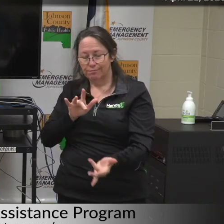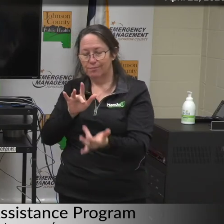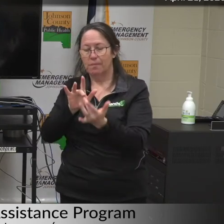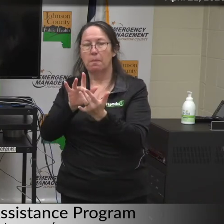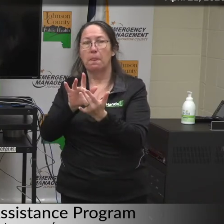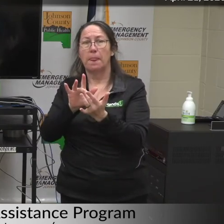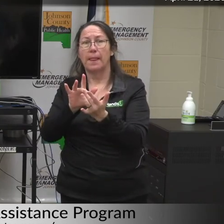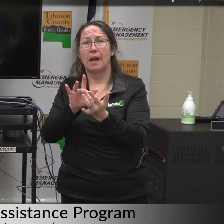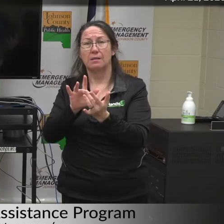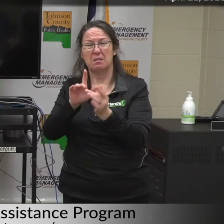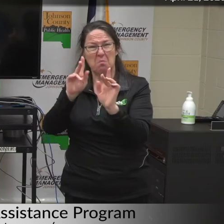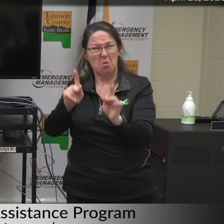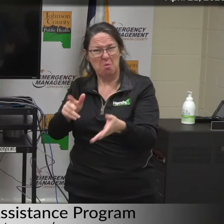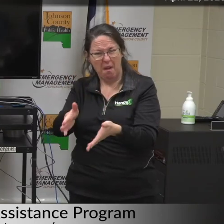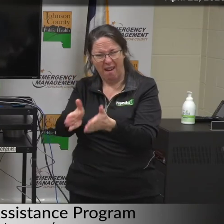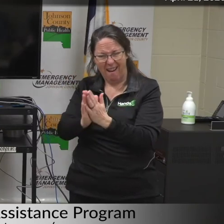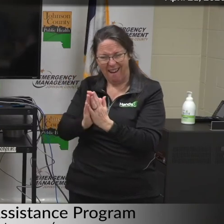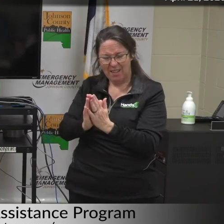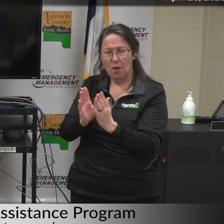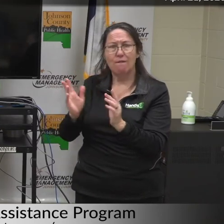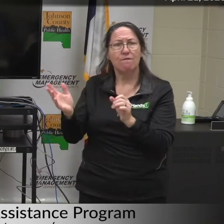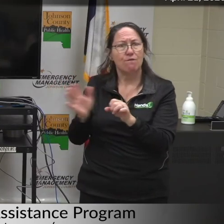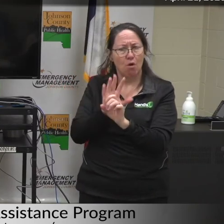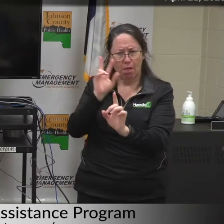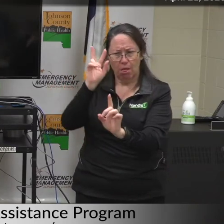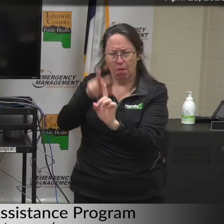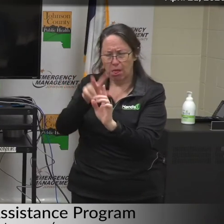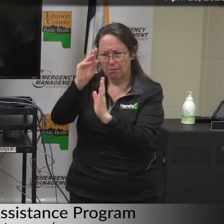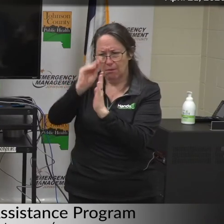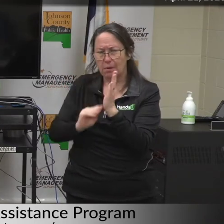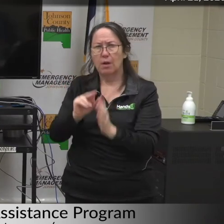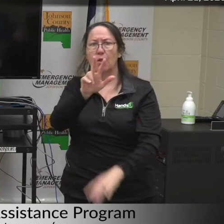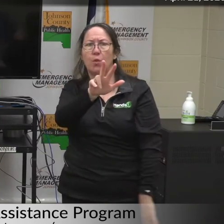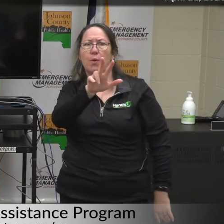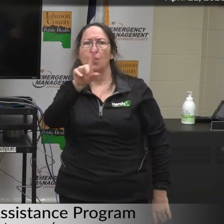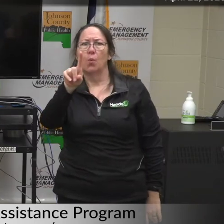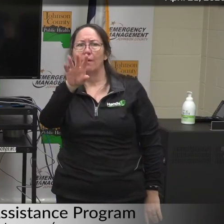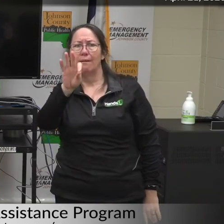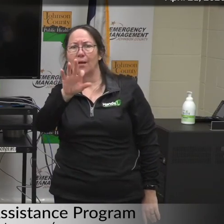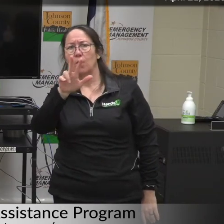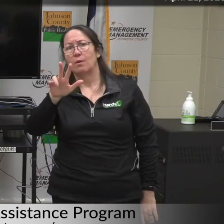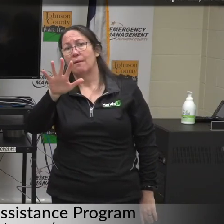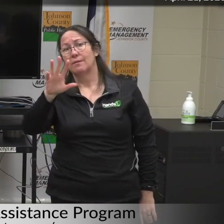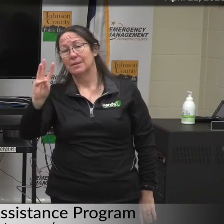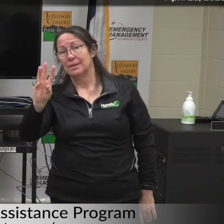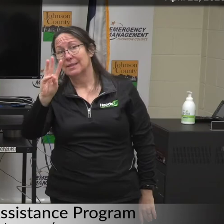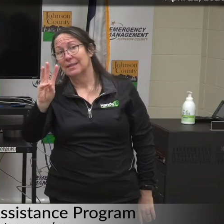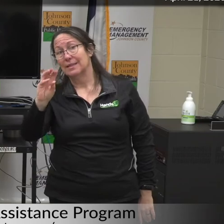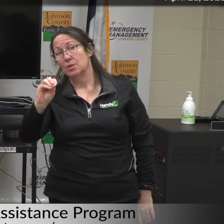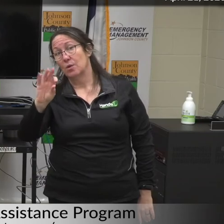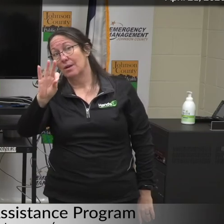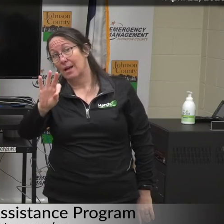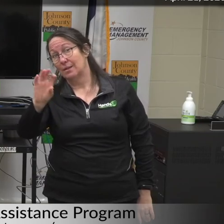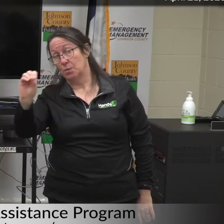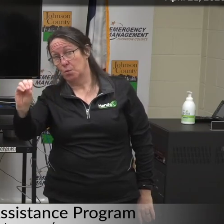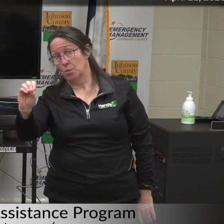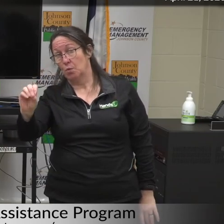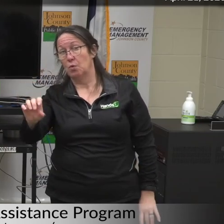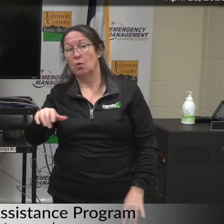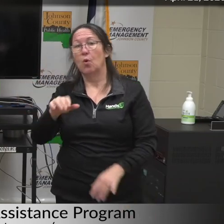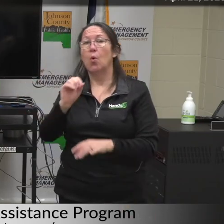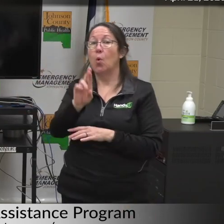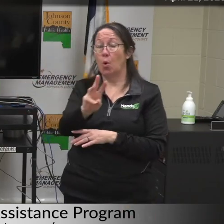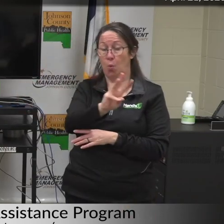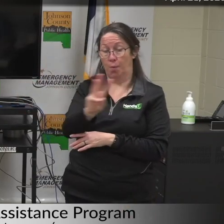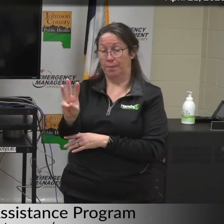somebody to complete an application, contact 319-356-6090 or